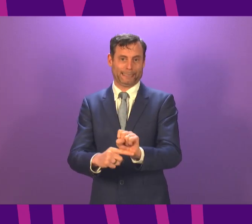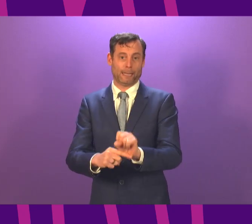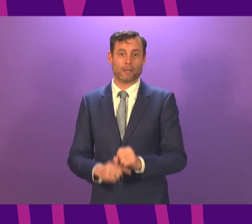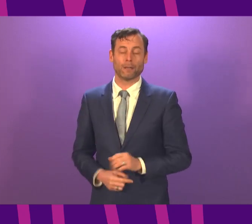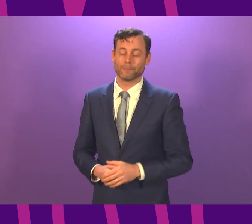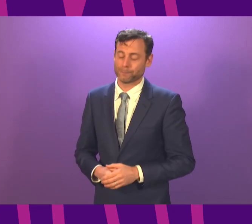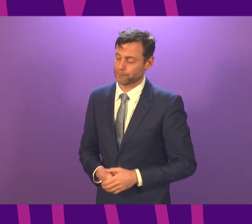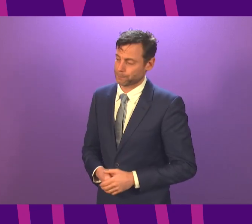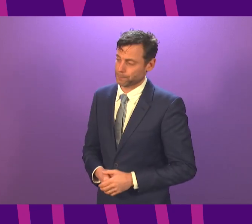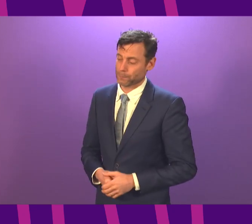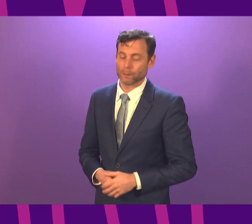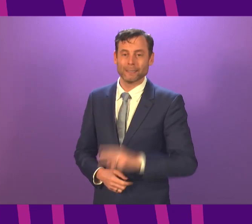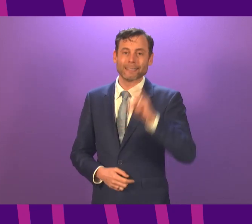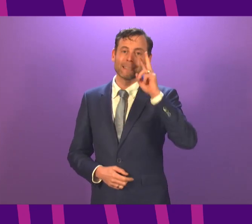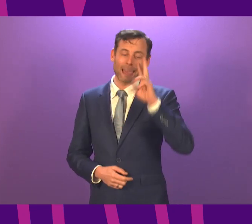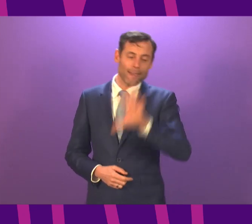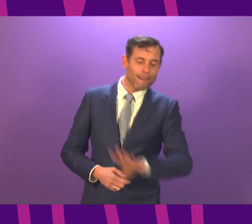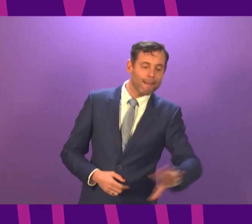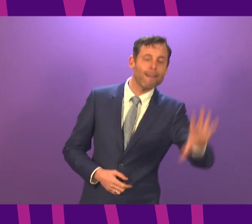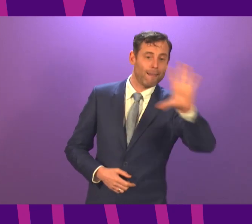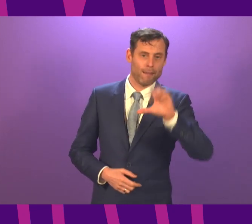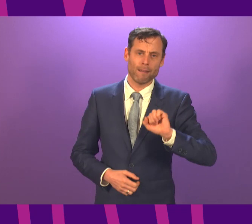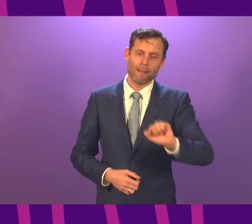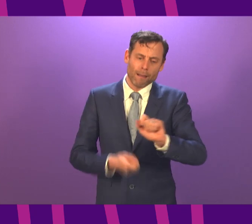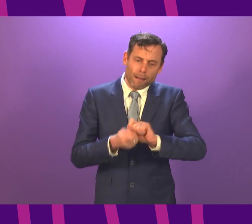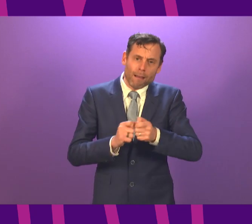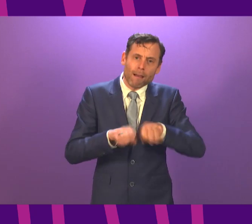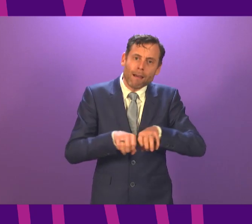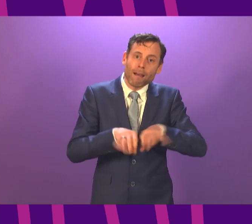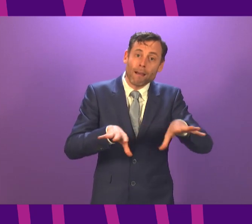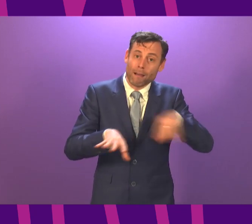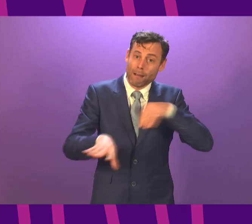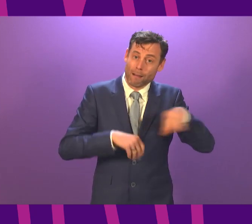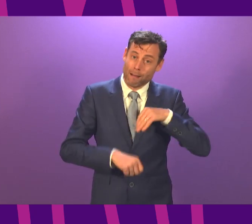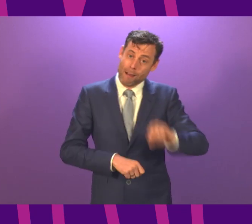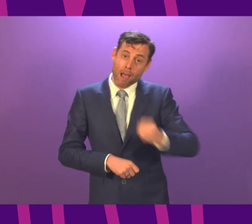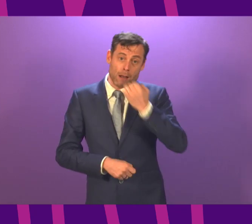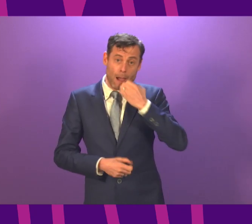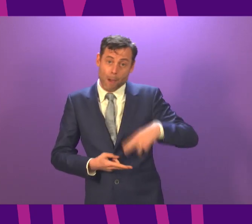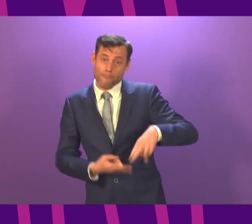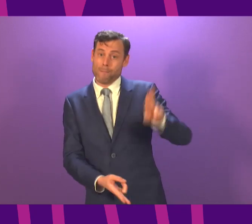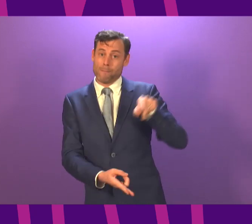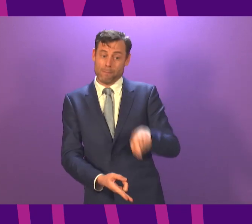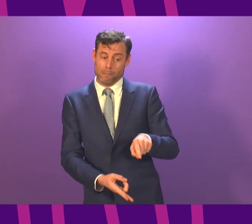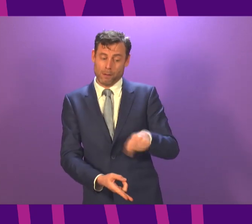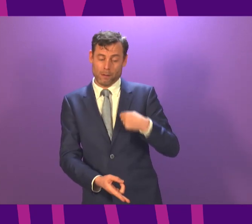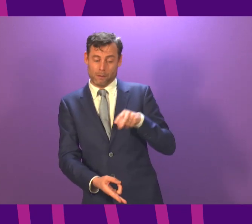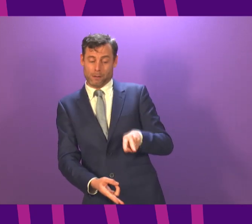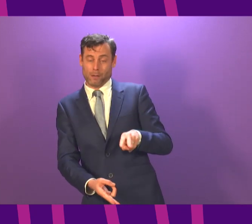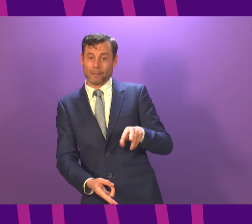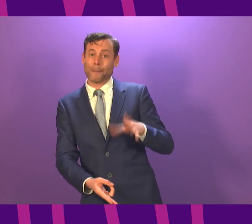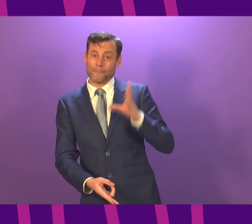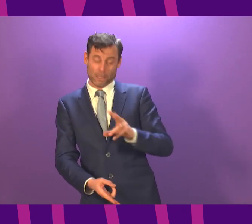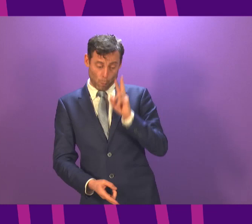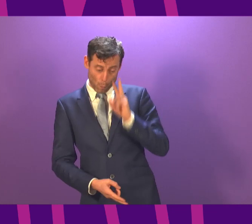already much higher than here and where the contribution of the new variant is already greater shows what may lie ahead if we do not. As things